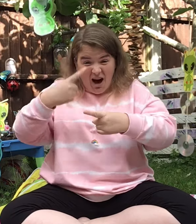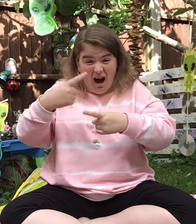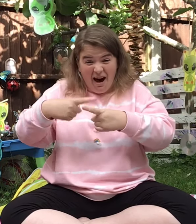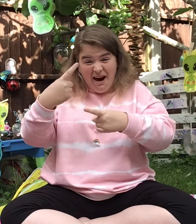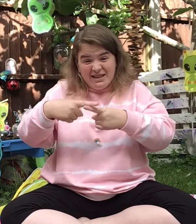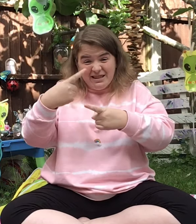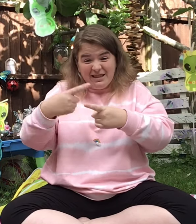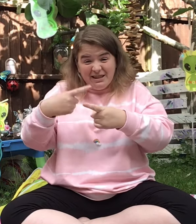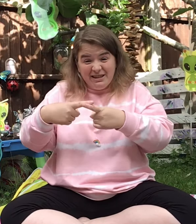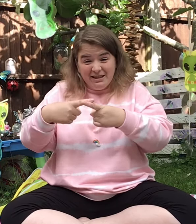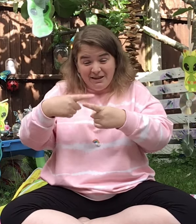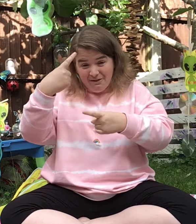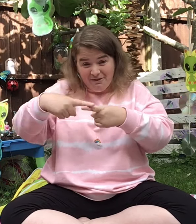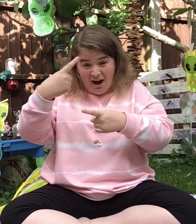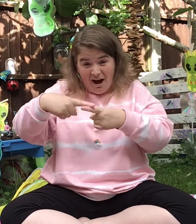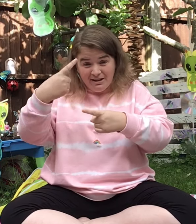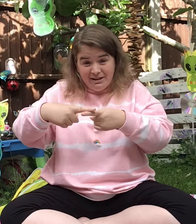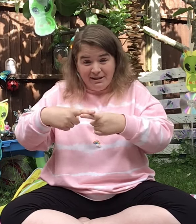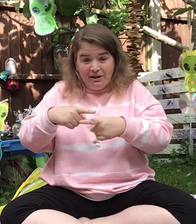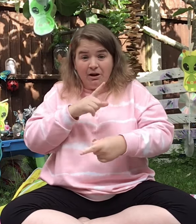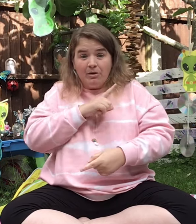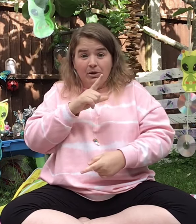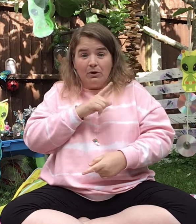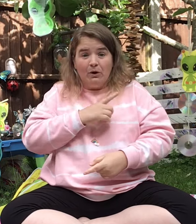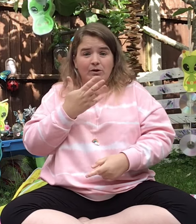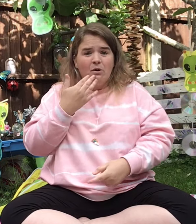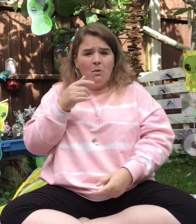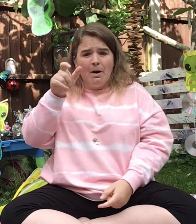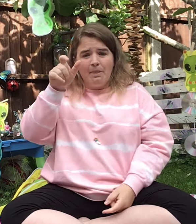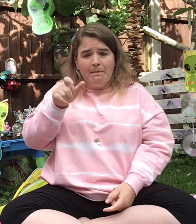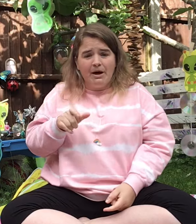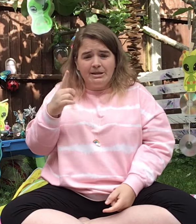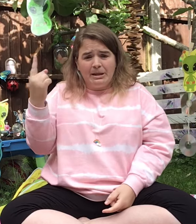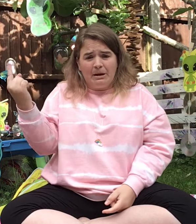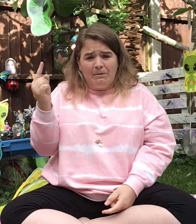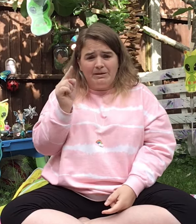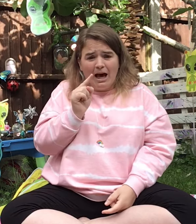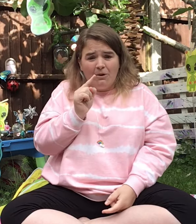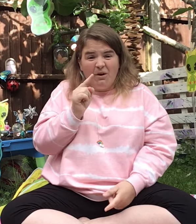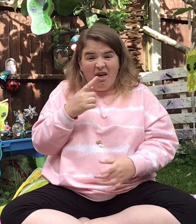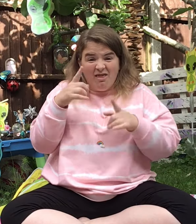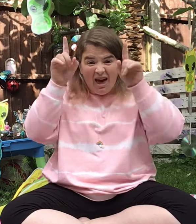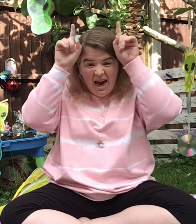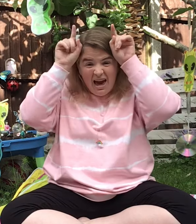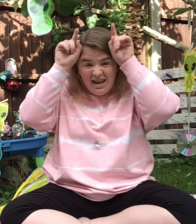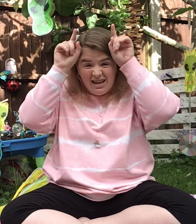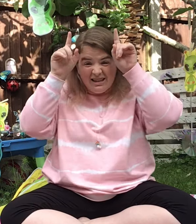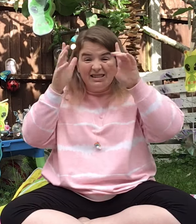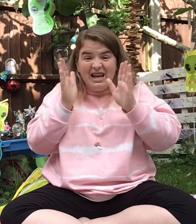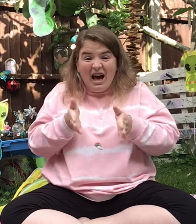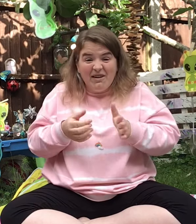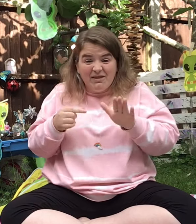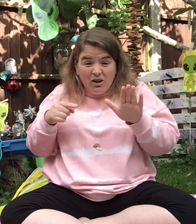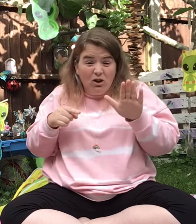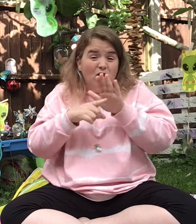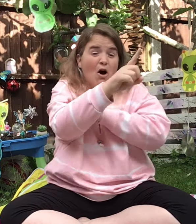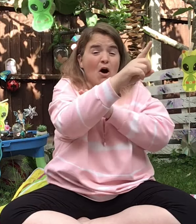fast. Fast. Because when the person comes out, the aliens have to go,